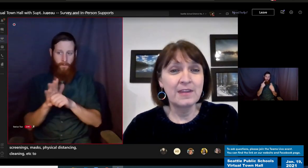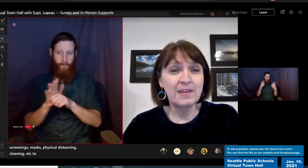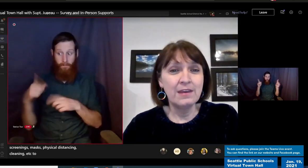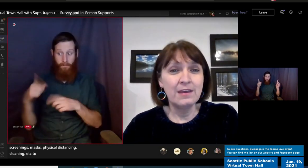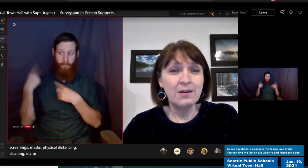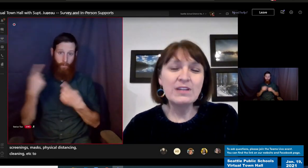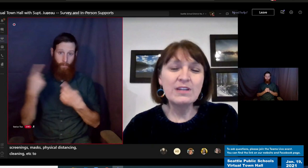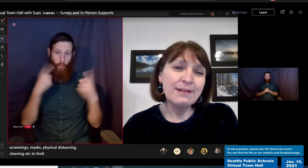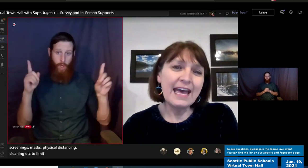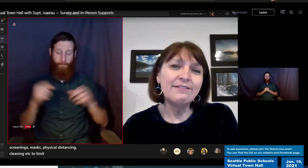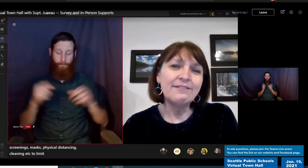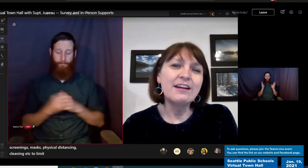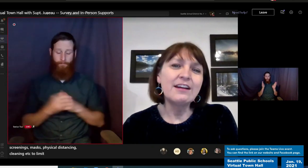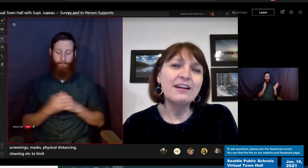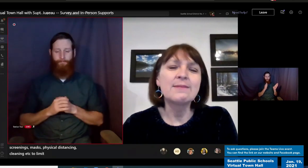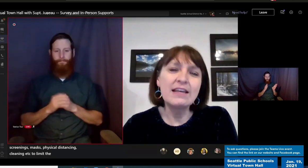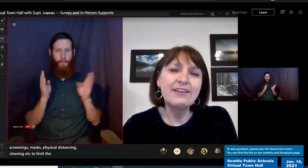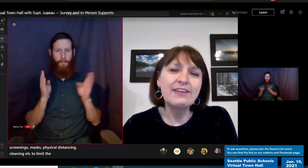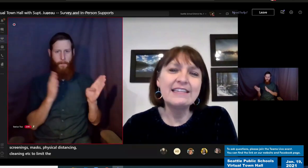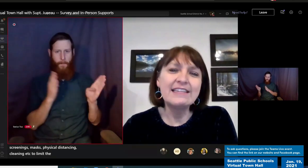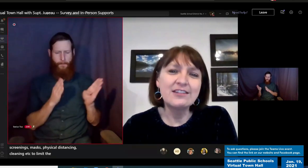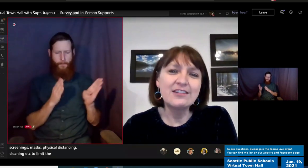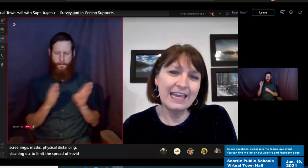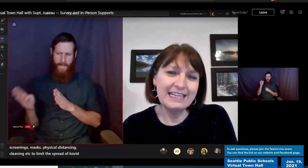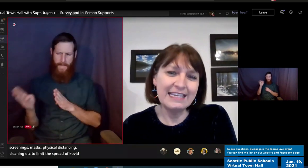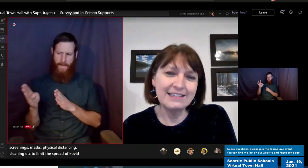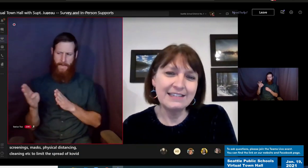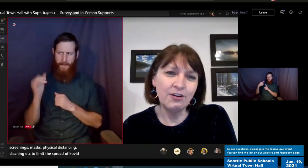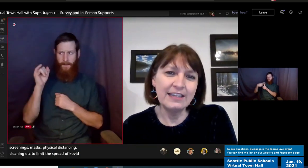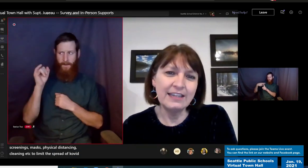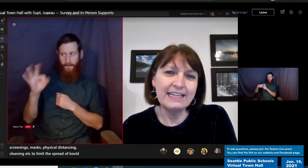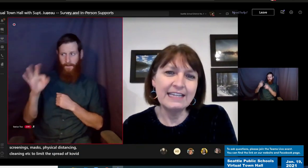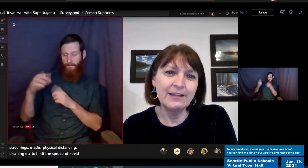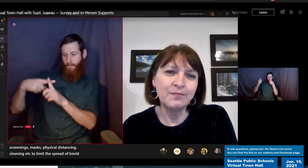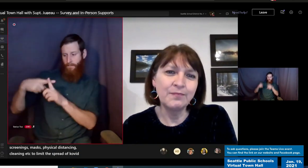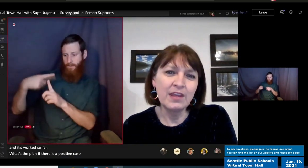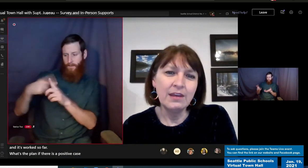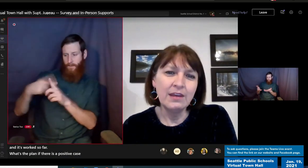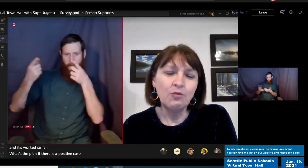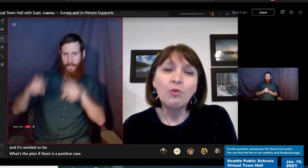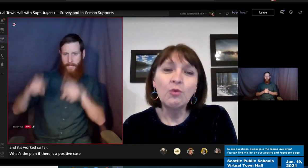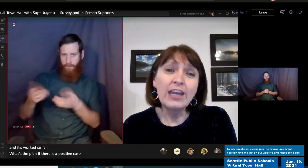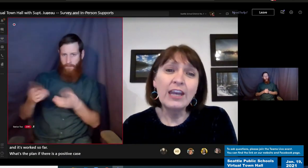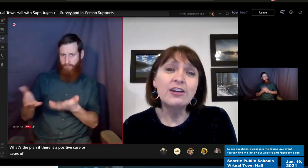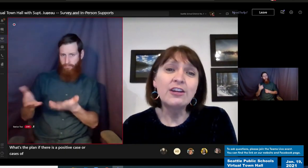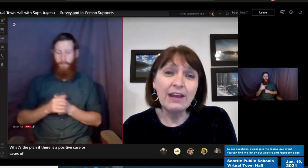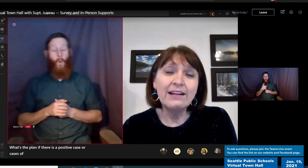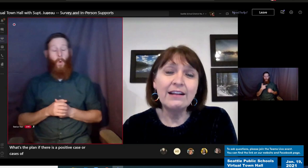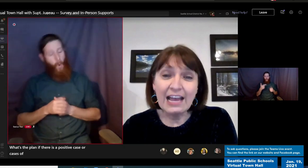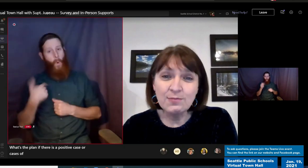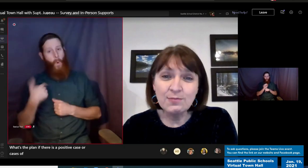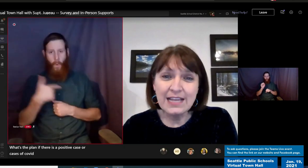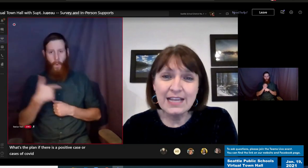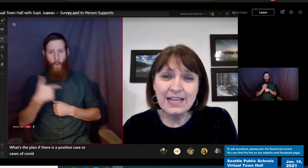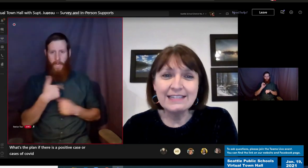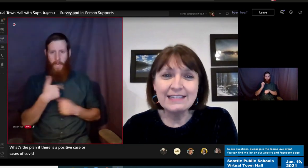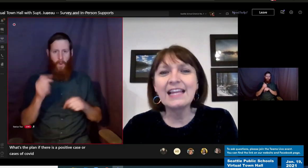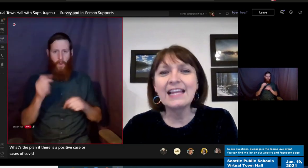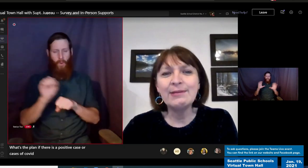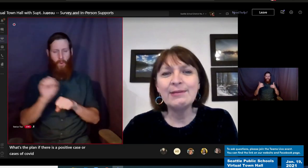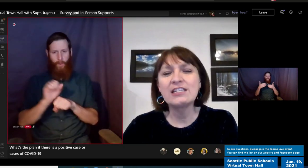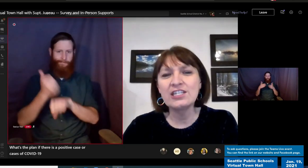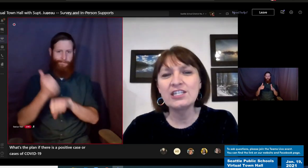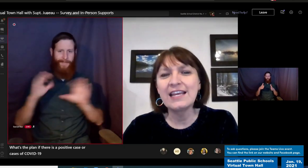What's the plan if there is a positive case or cases of COVID-19? We're working to create classroom settings that limit